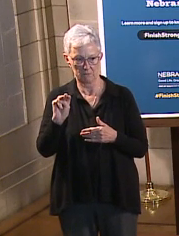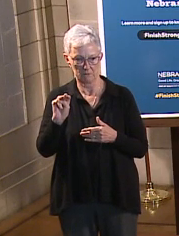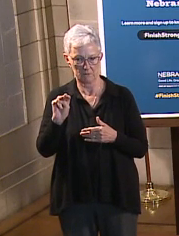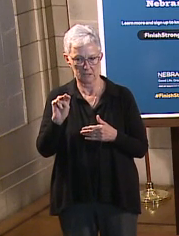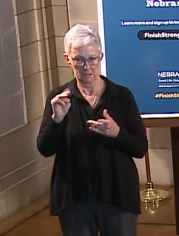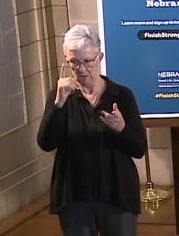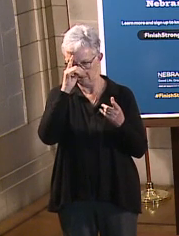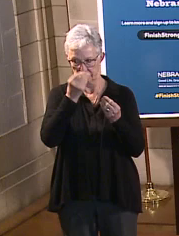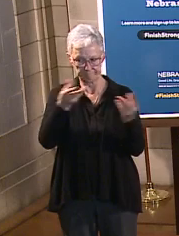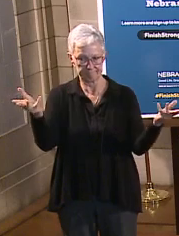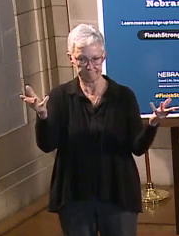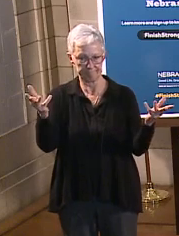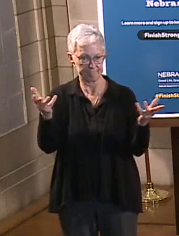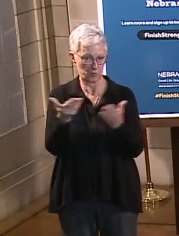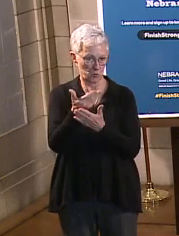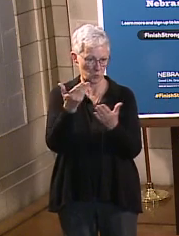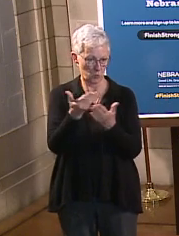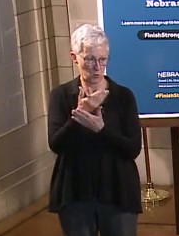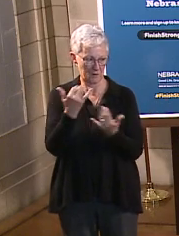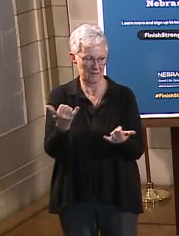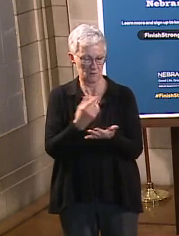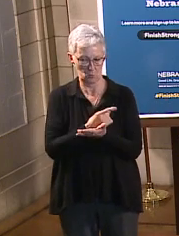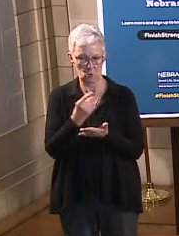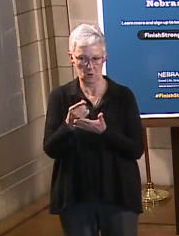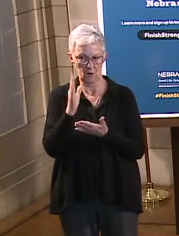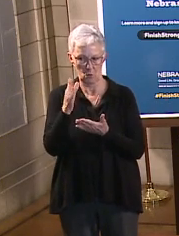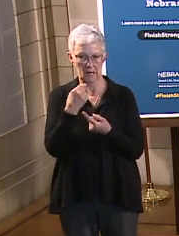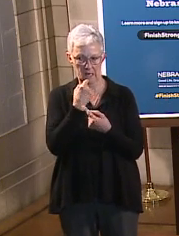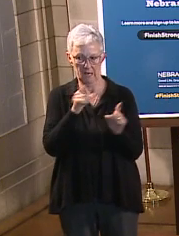week. Um, and I'll turn it back over to you, governor.